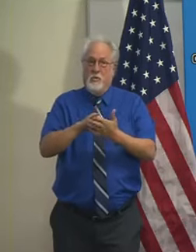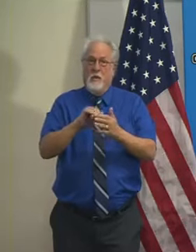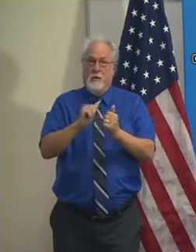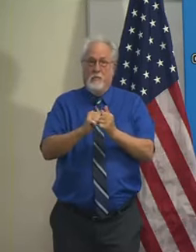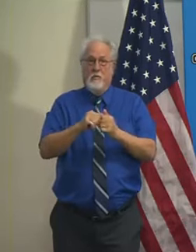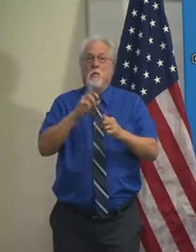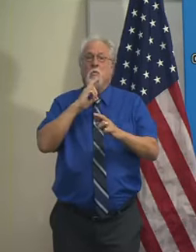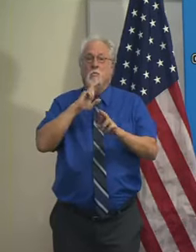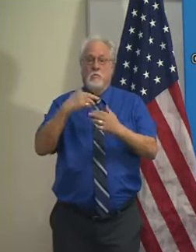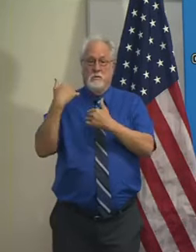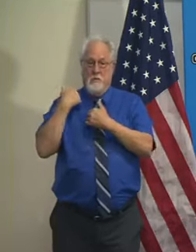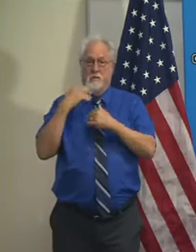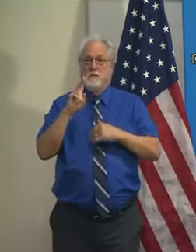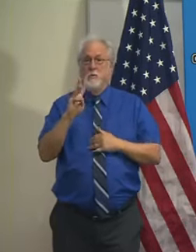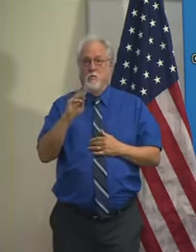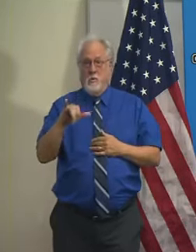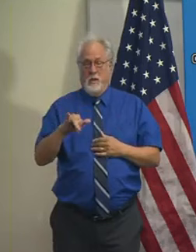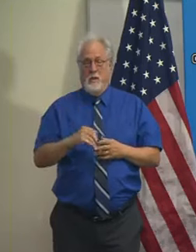way.